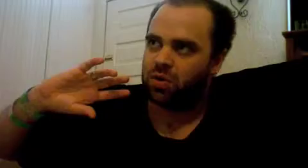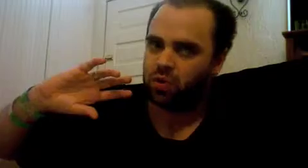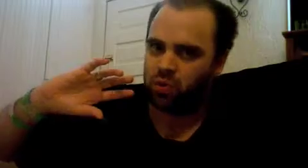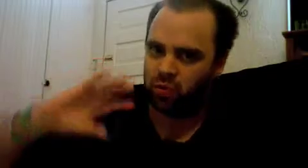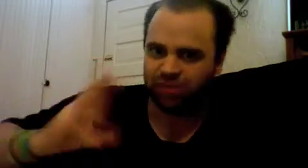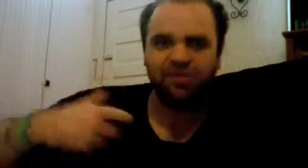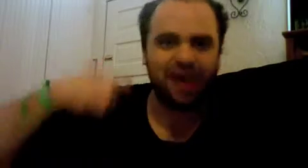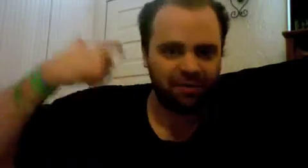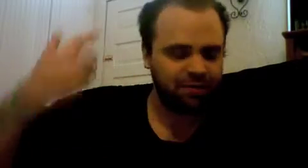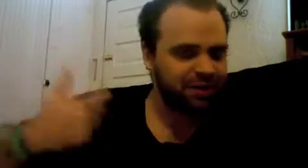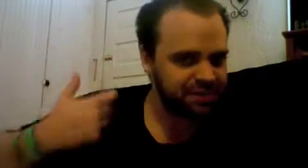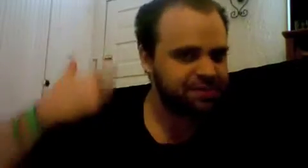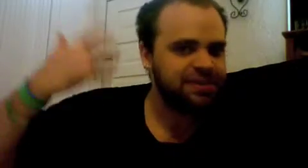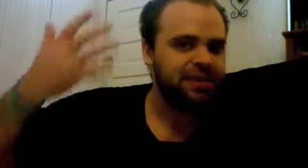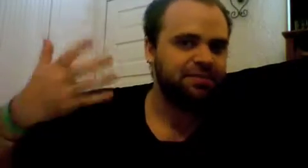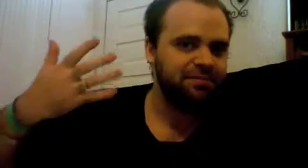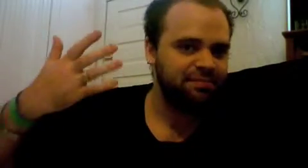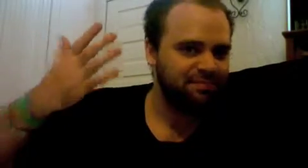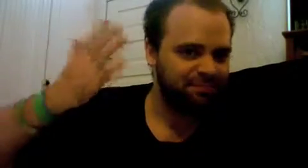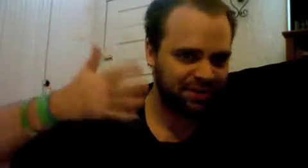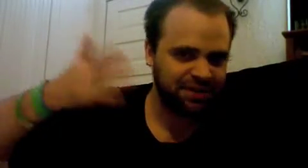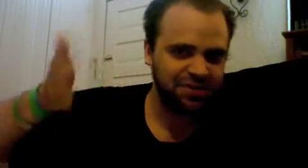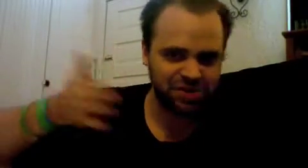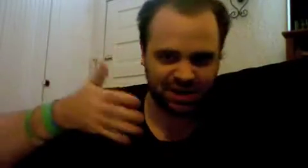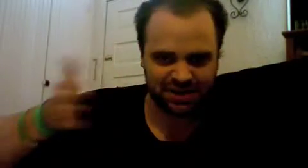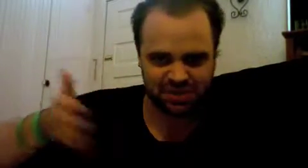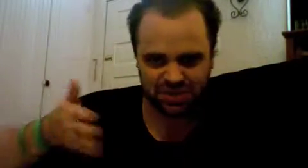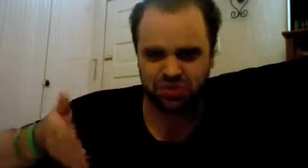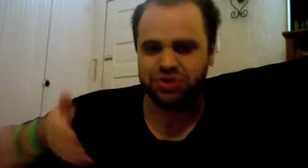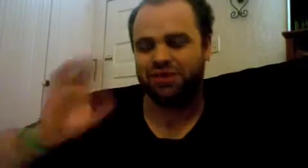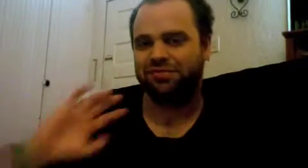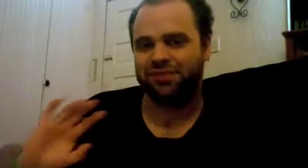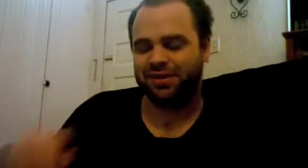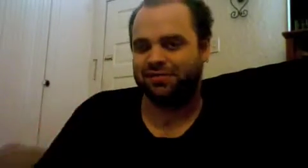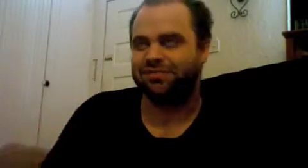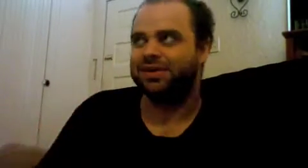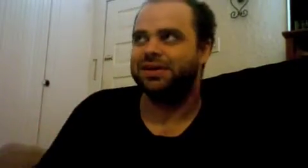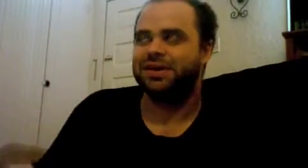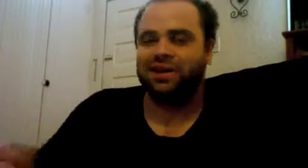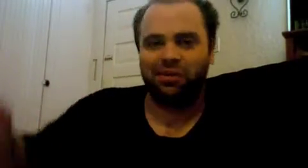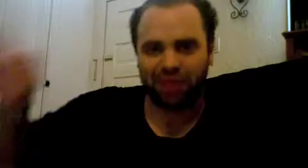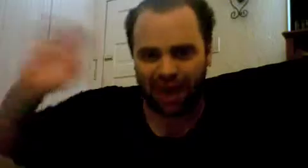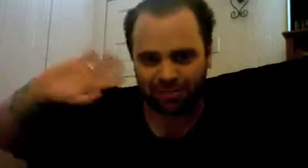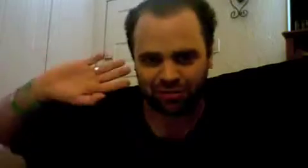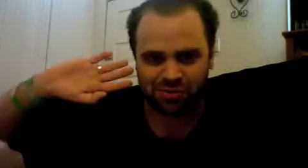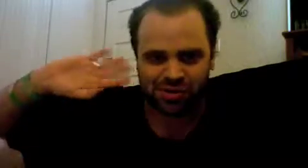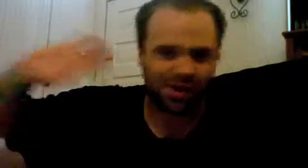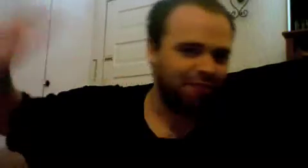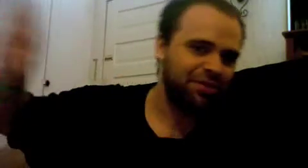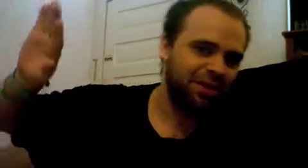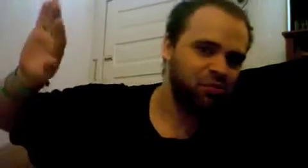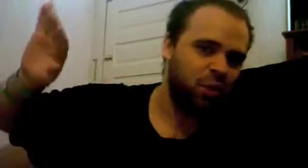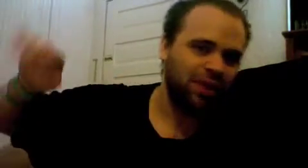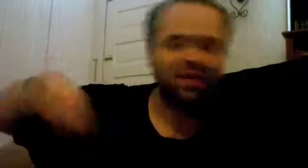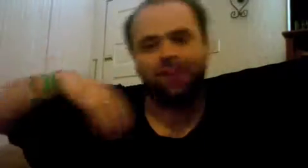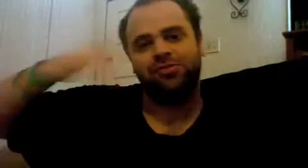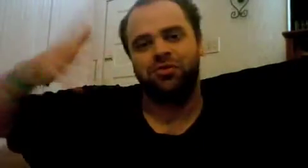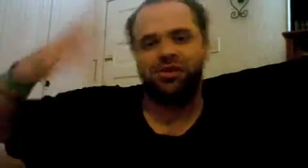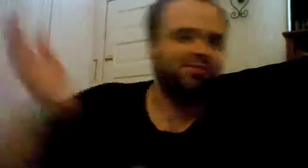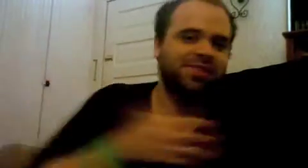which is again very different than Thicta and showing this notion of the absolute everything is one in the absolute and everything